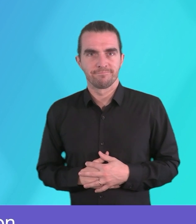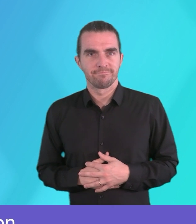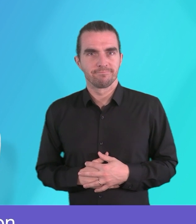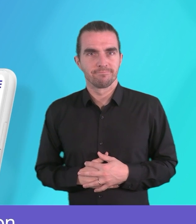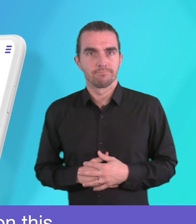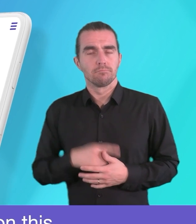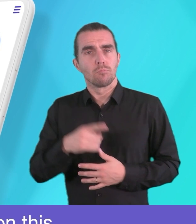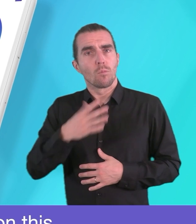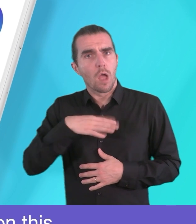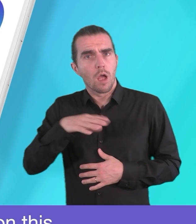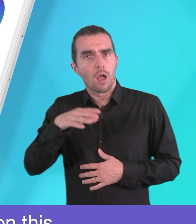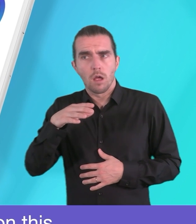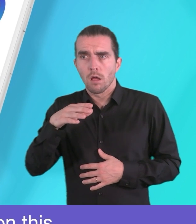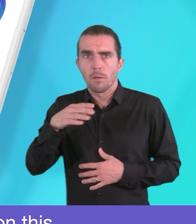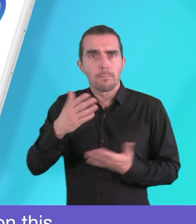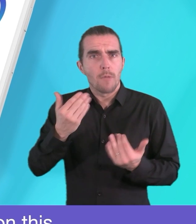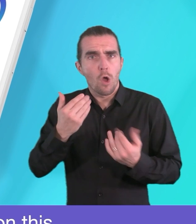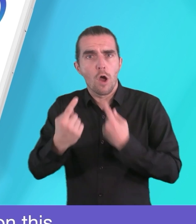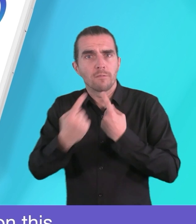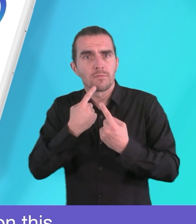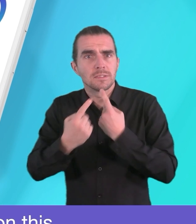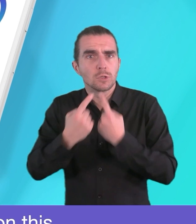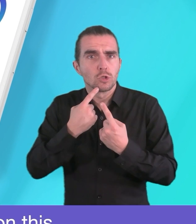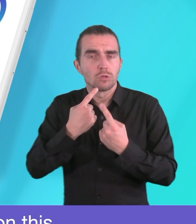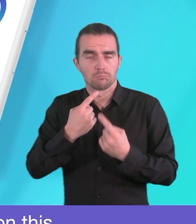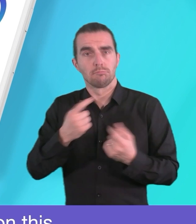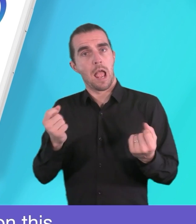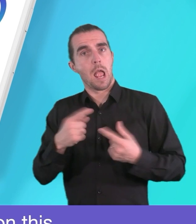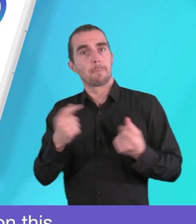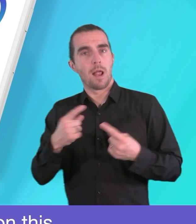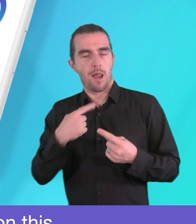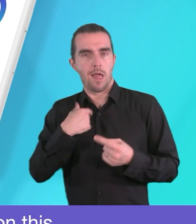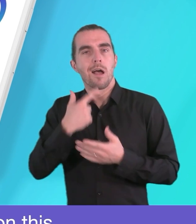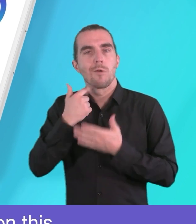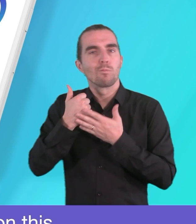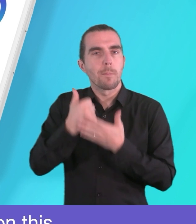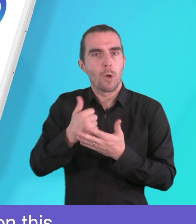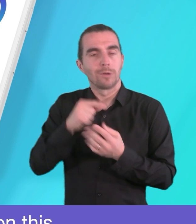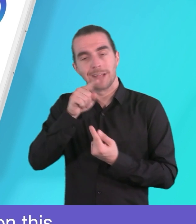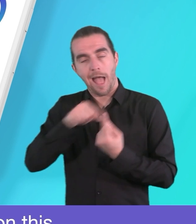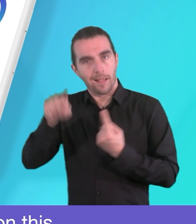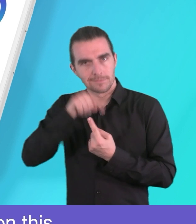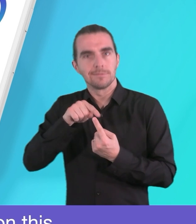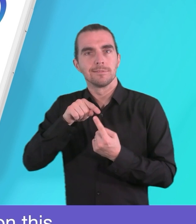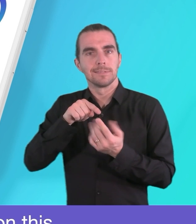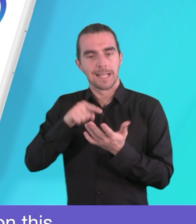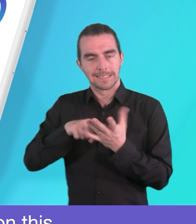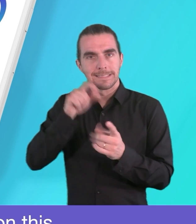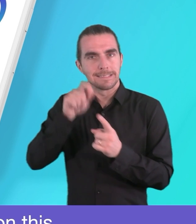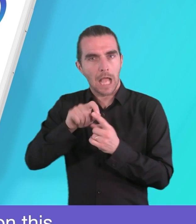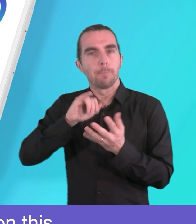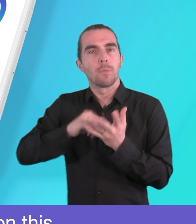If you need more information on this email us at support at TAP SOS dot com.